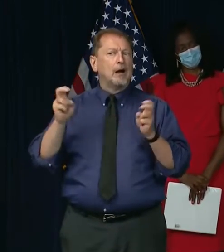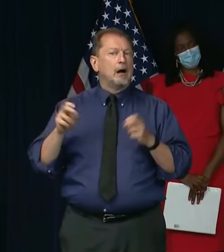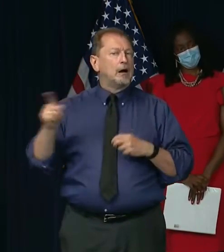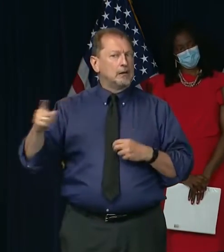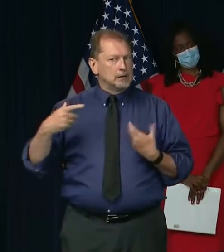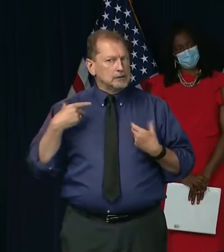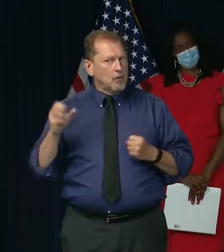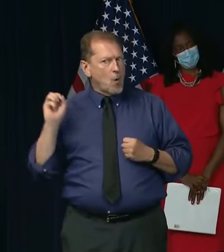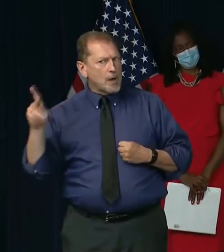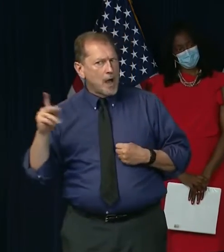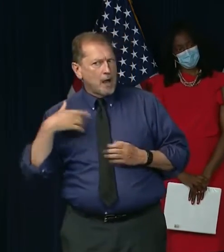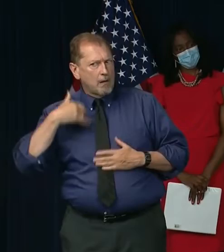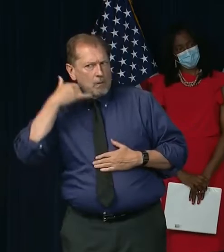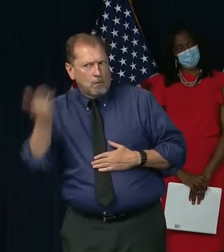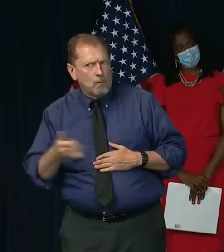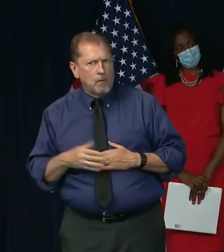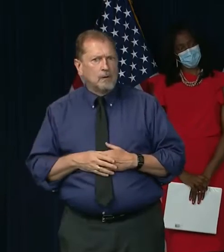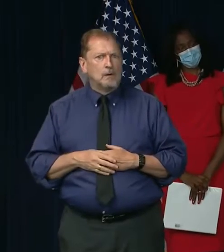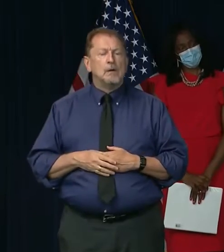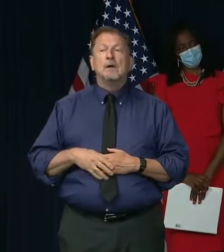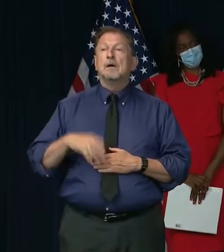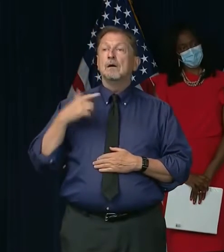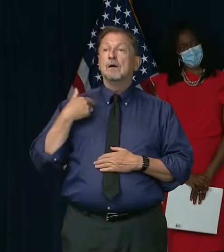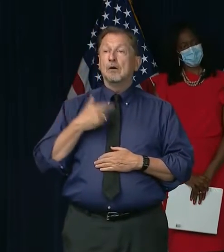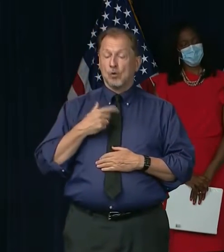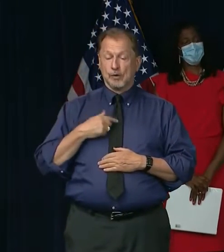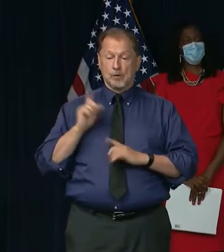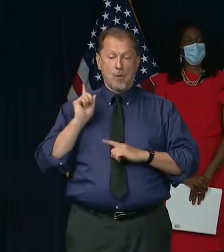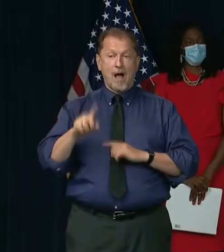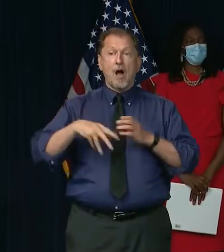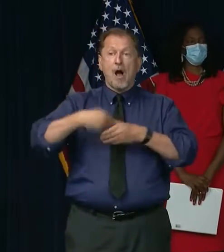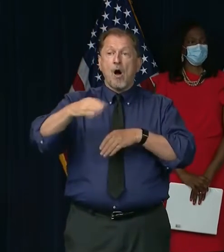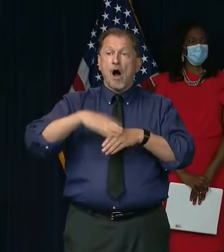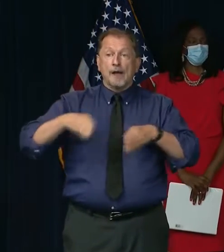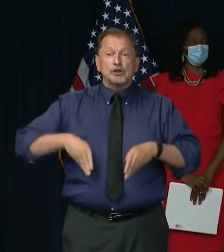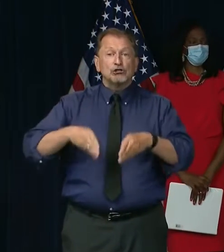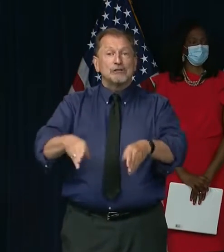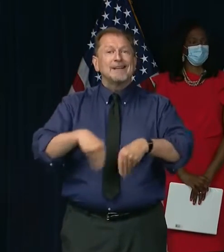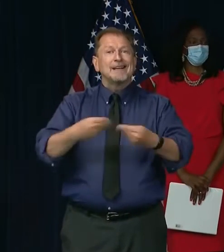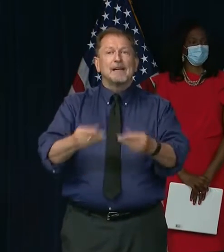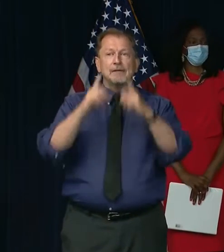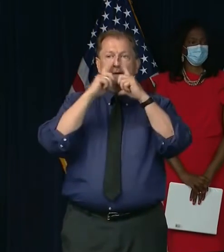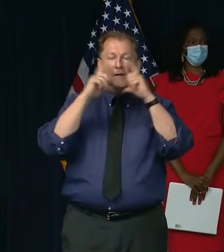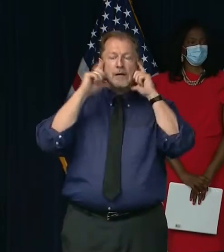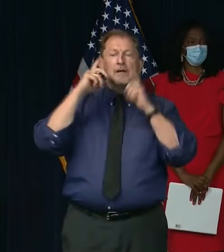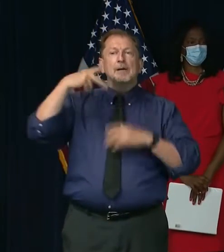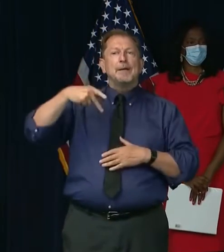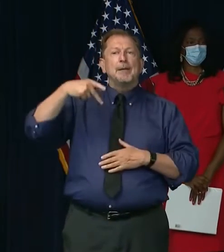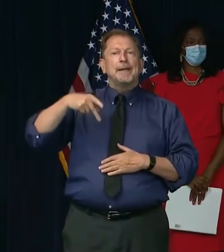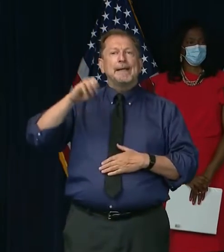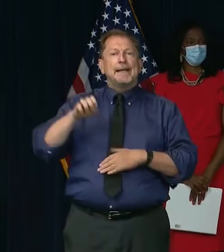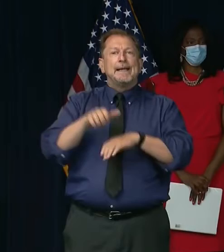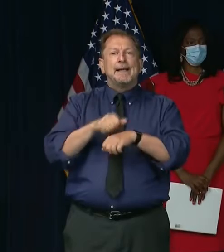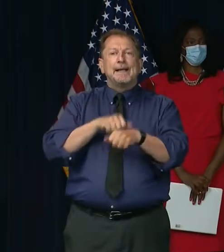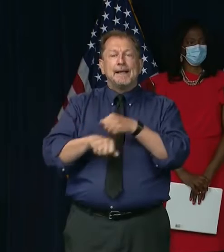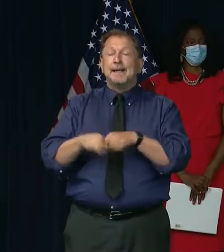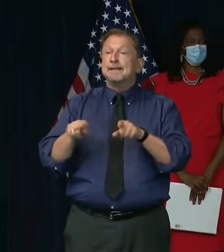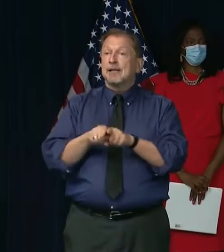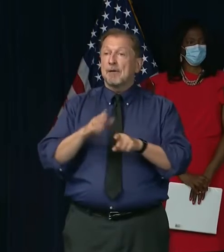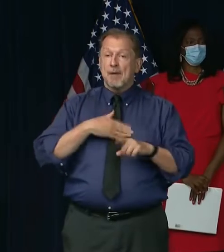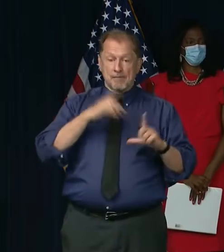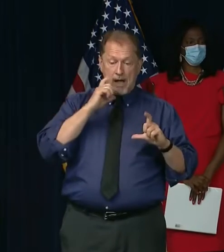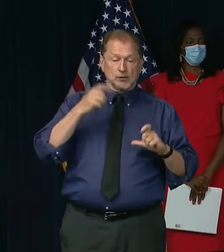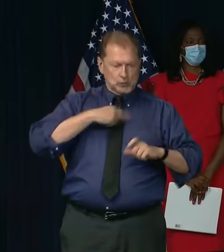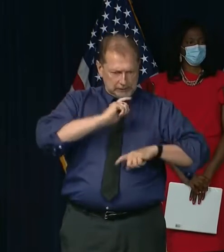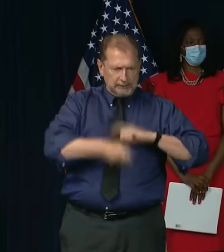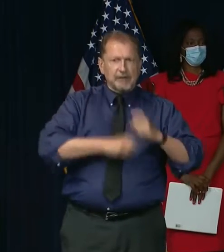street activations, passing out PPE, in fact, masks just like I have in my hand. And